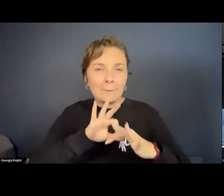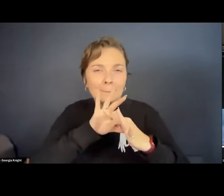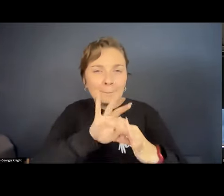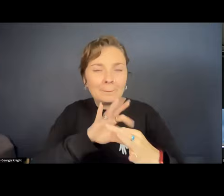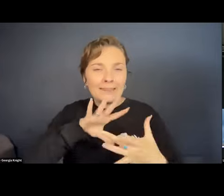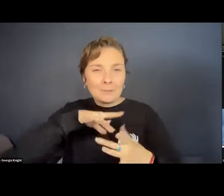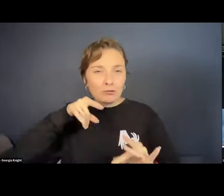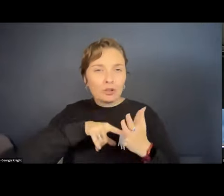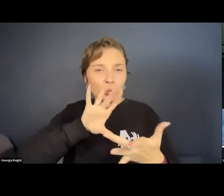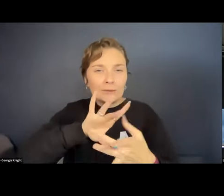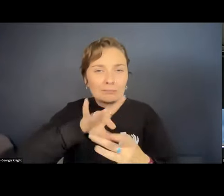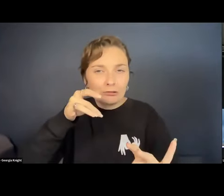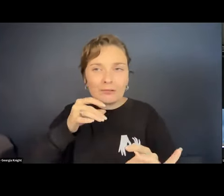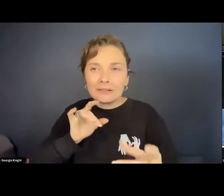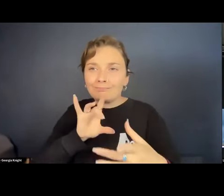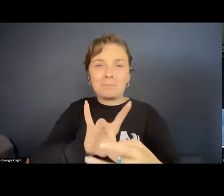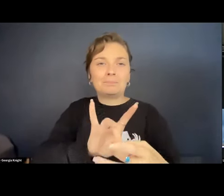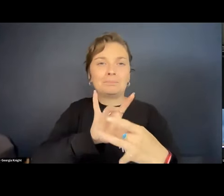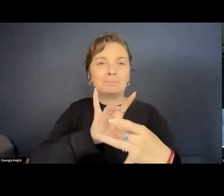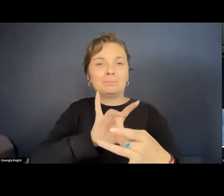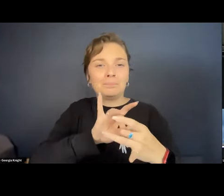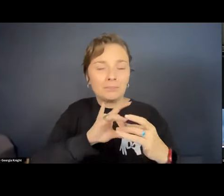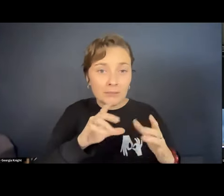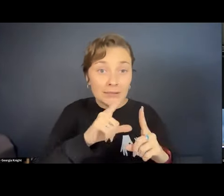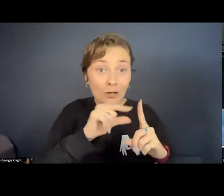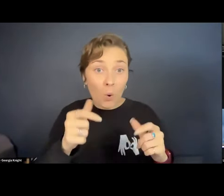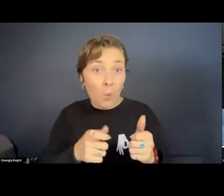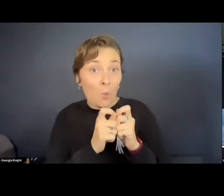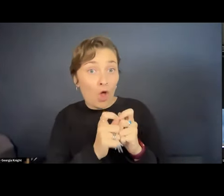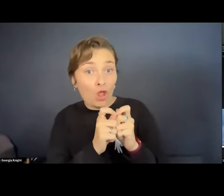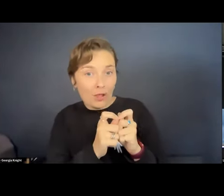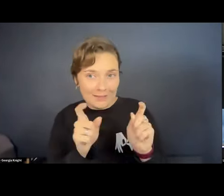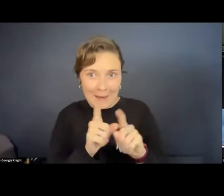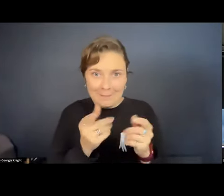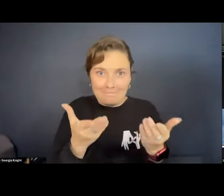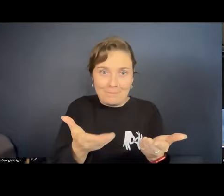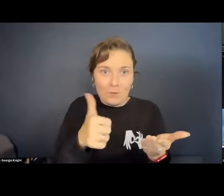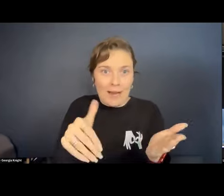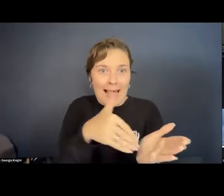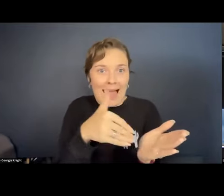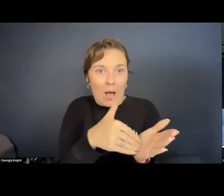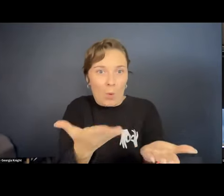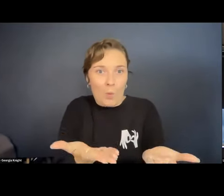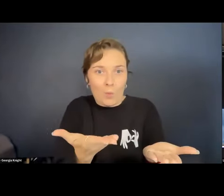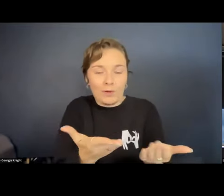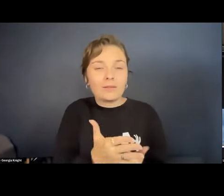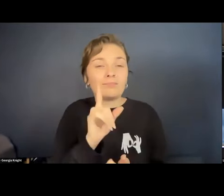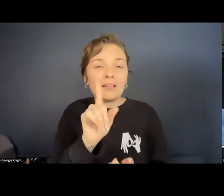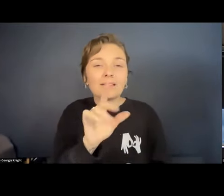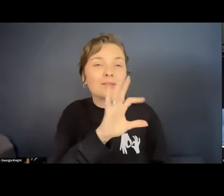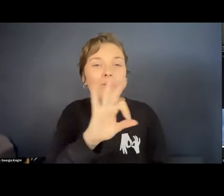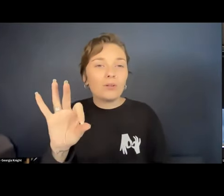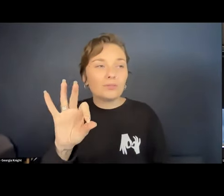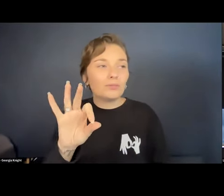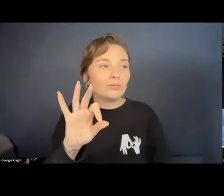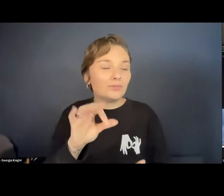spirit kind of stuff. And so while digital is useful and we're certainly using it this platform right now, it isn't going